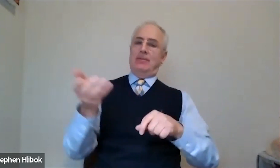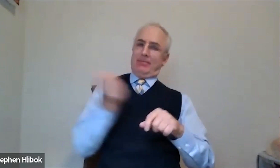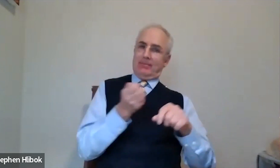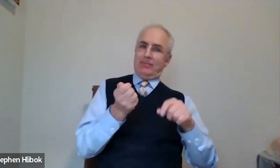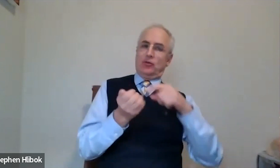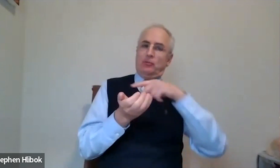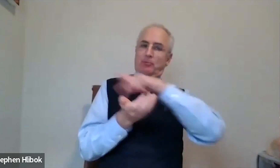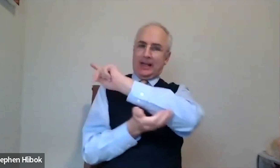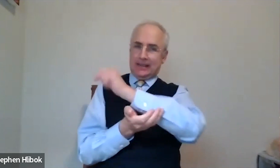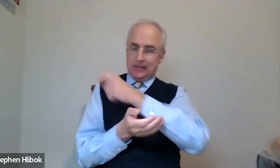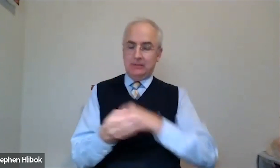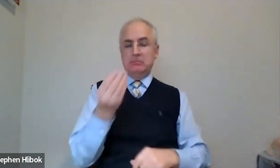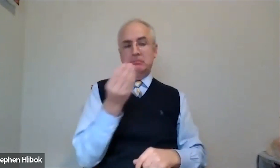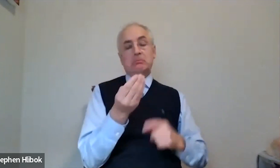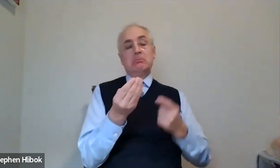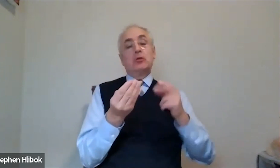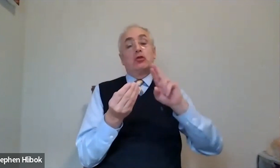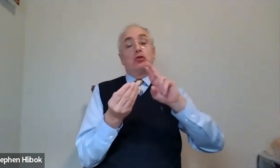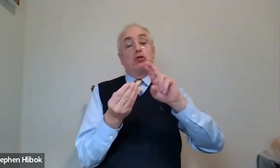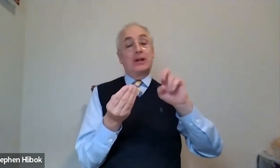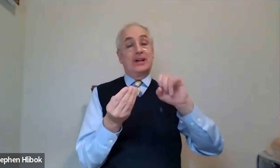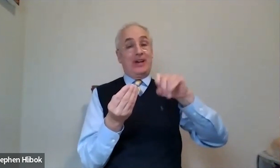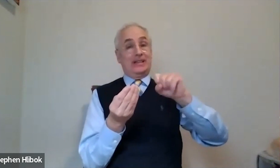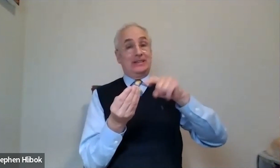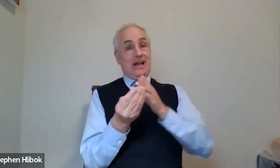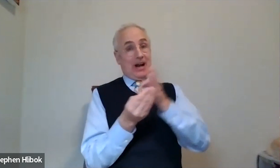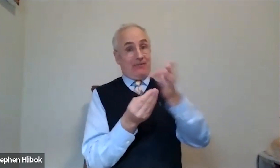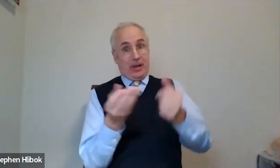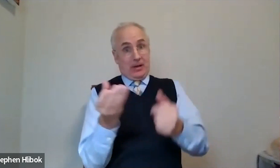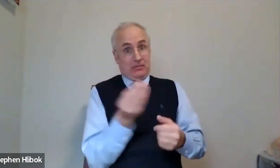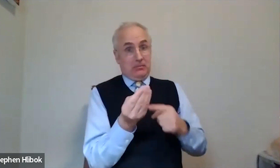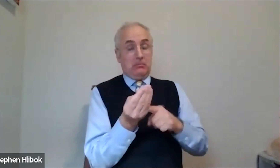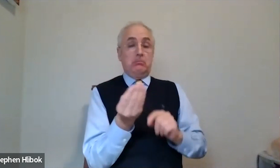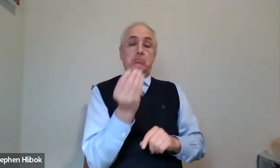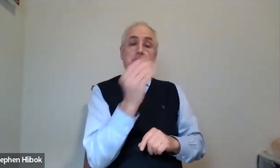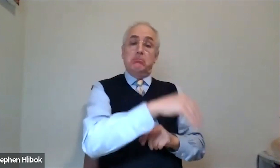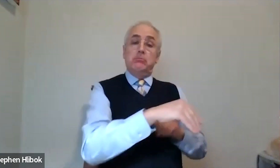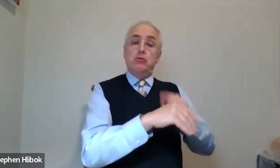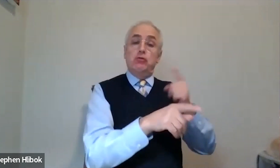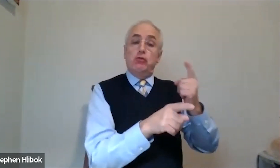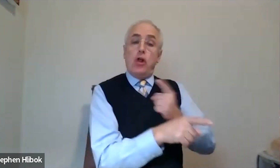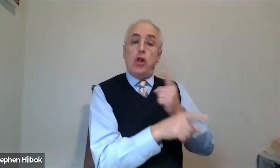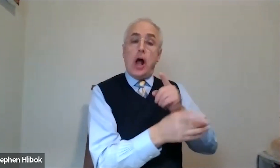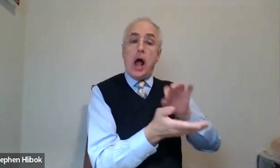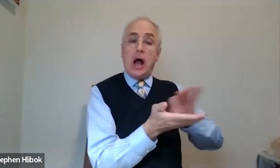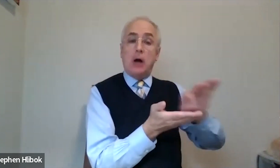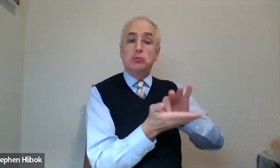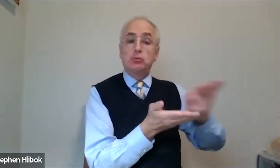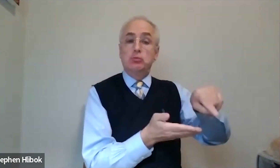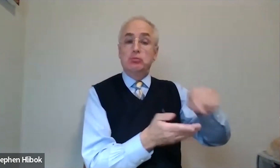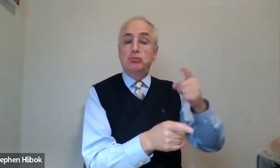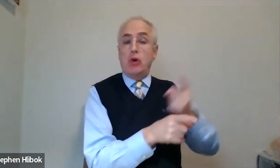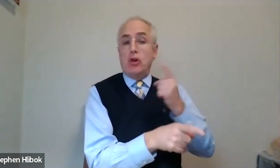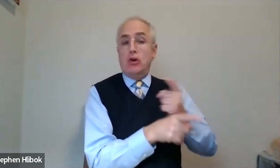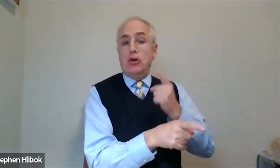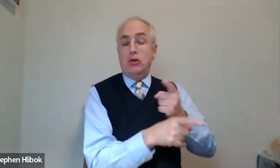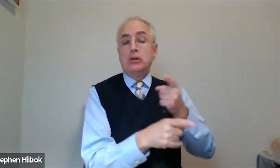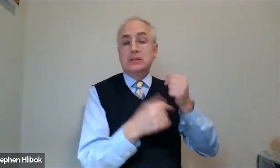If it's money that you might not need, you still have to take it out, pay the taxes on it, and then you could put that money into a